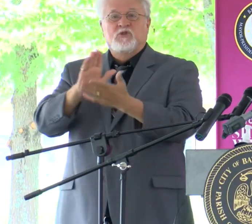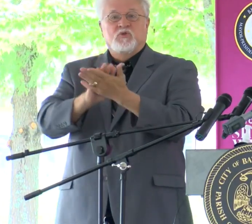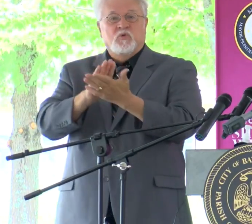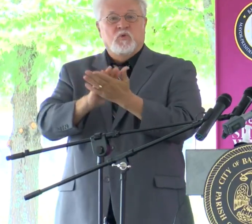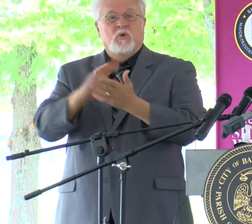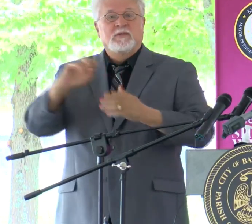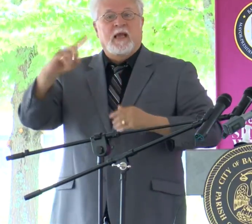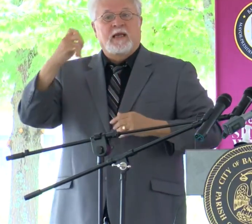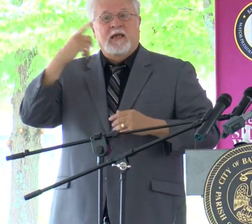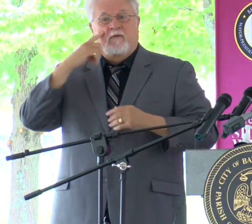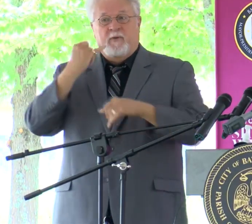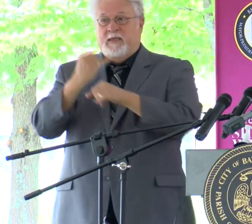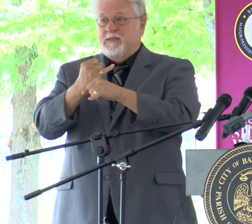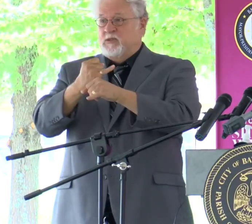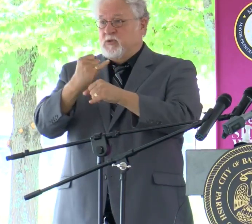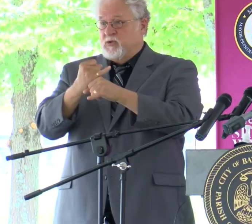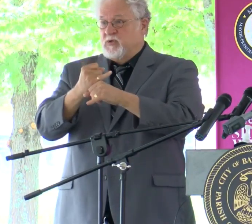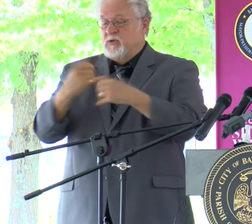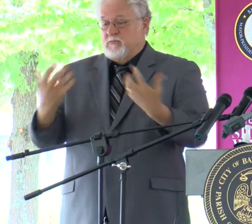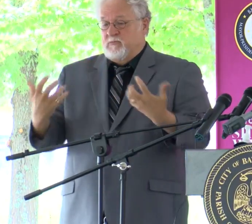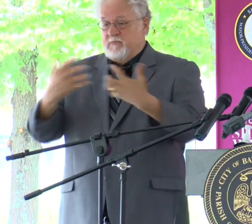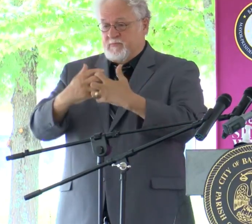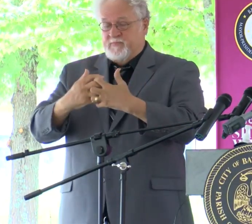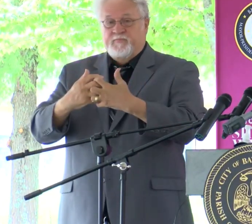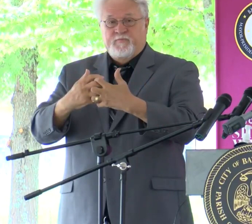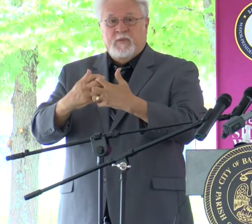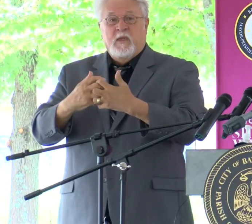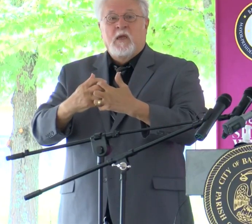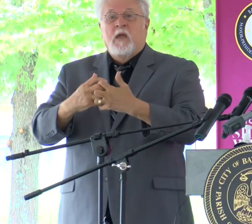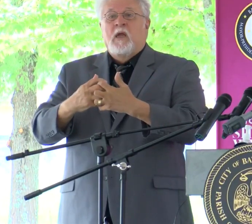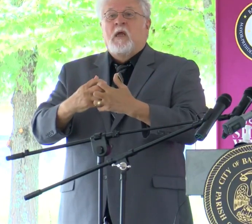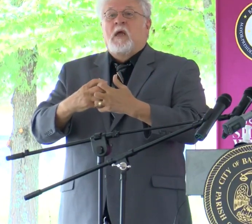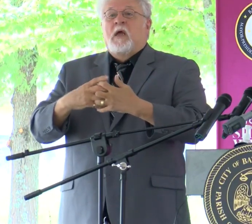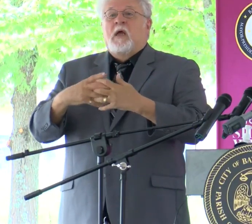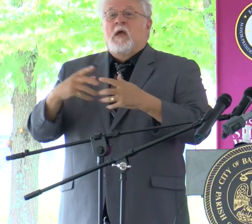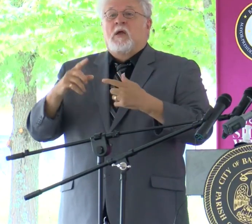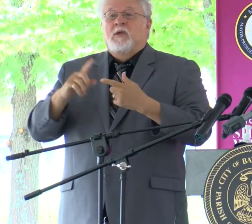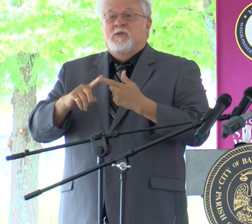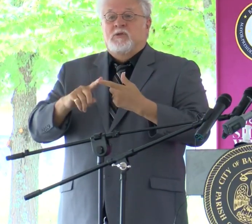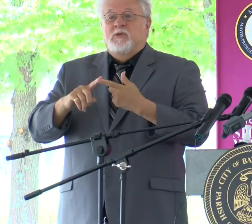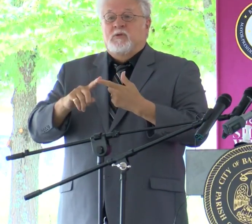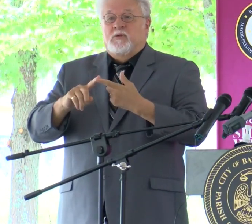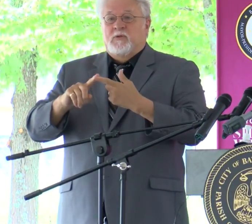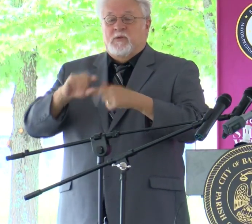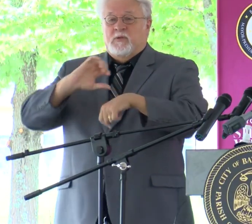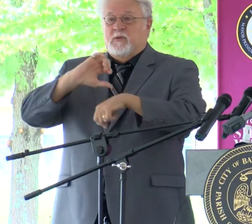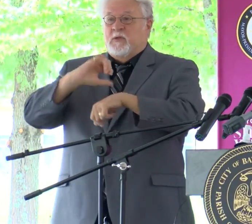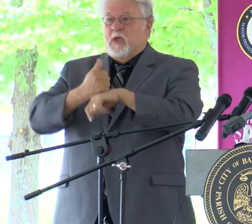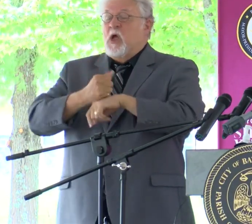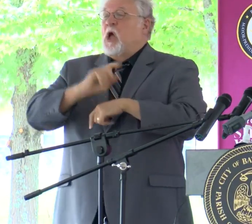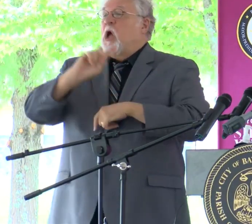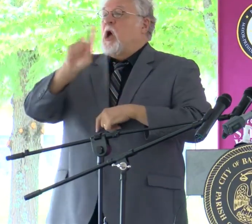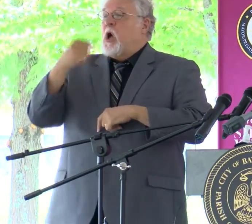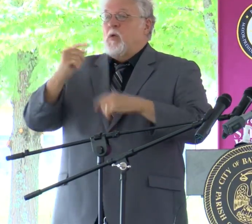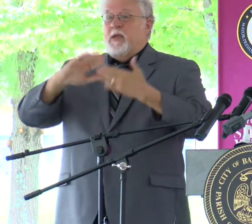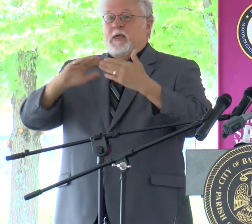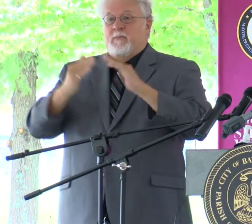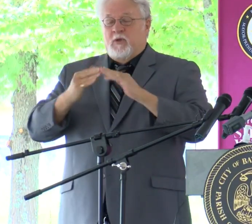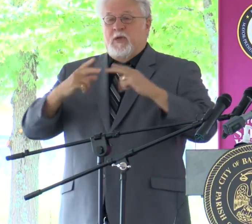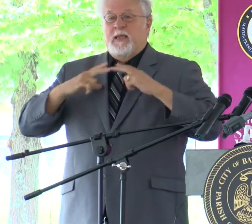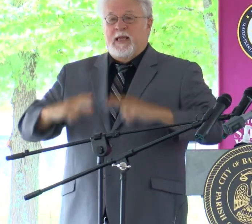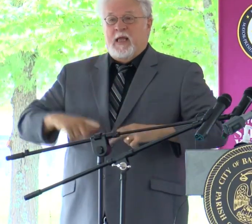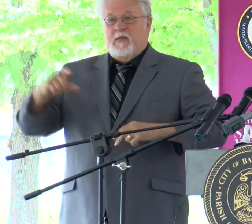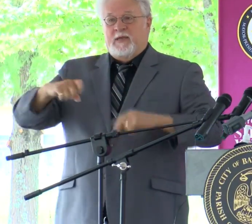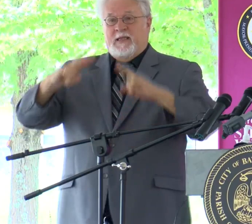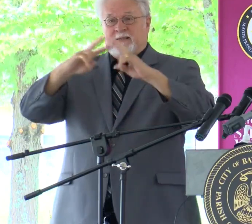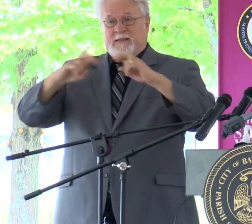and governmental institutions joined together to release the nation's only joint community health needs